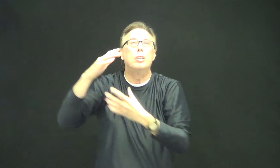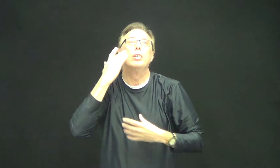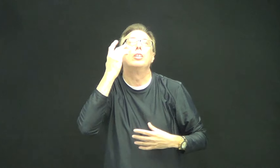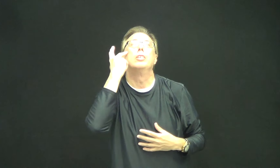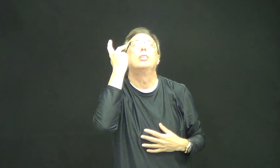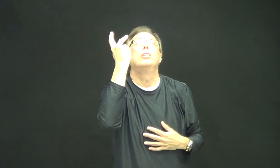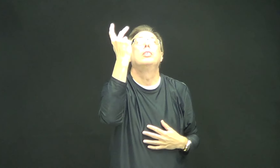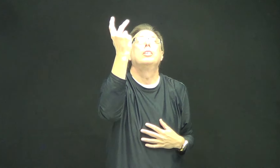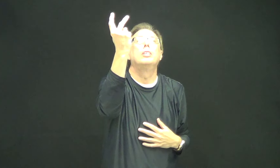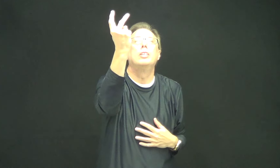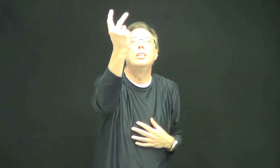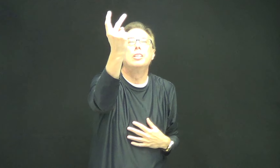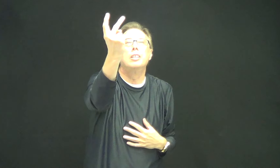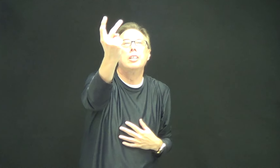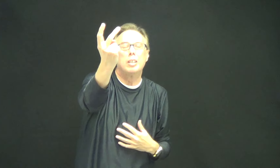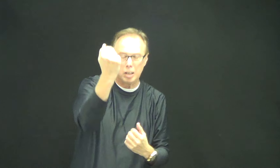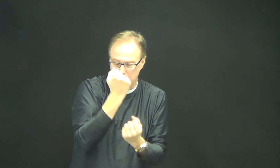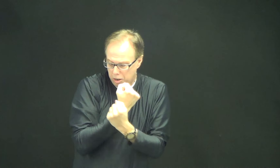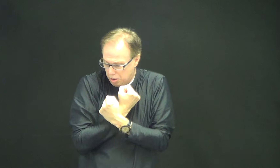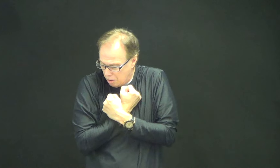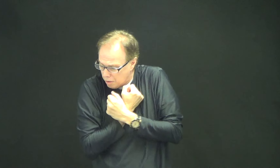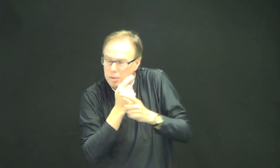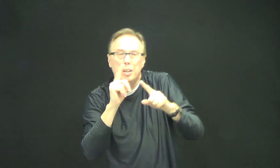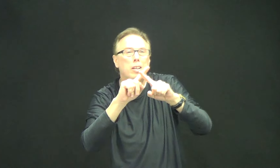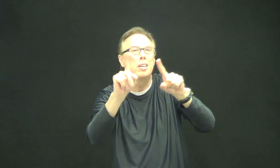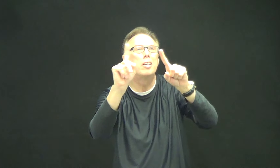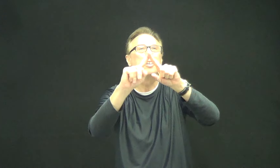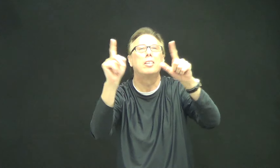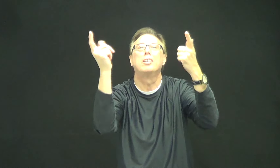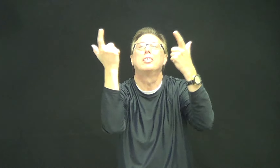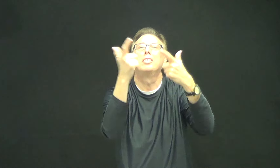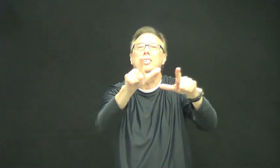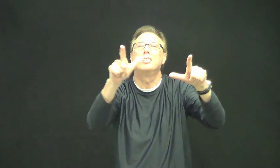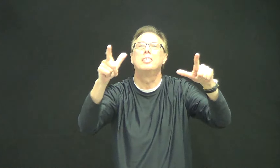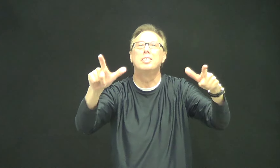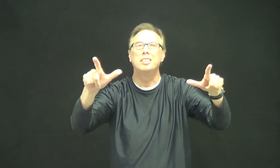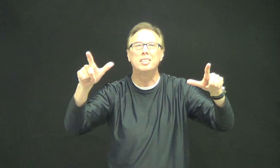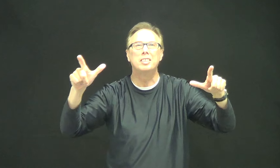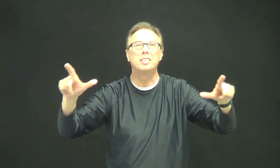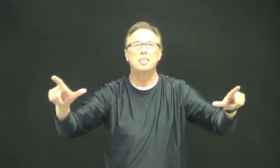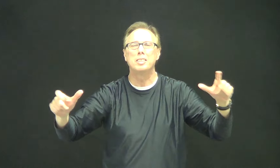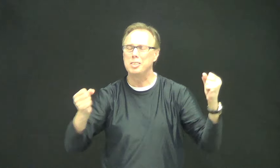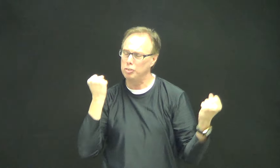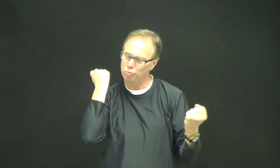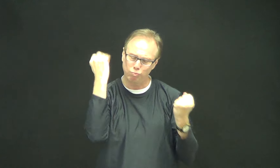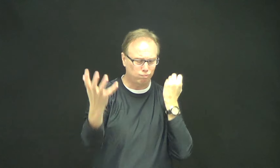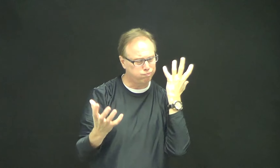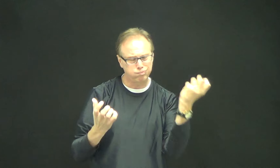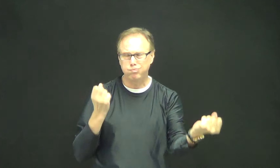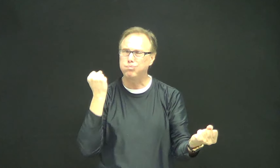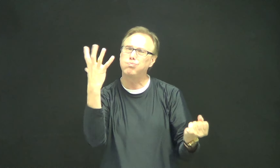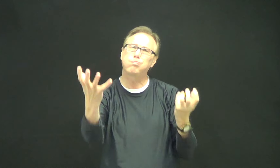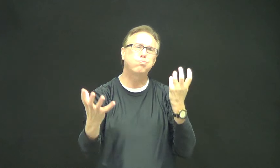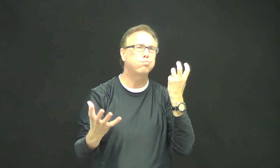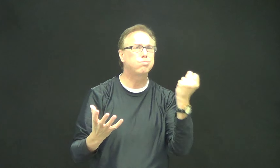hear. Once we learn any language, fluently spoken